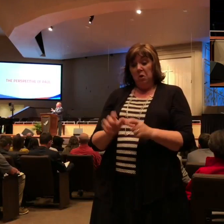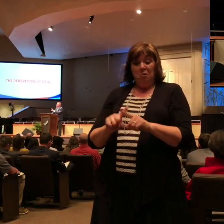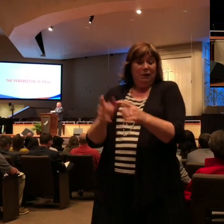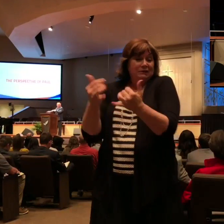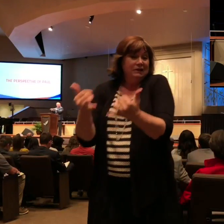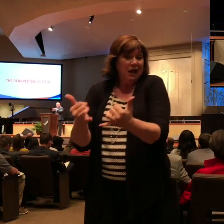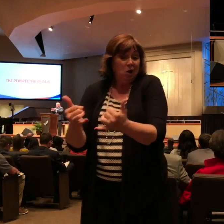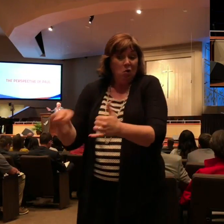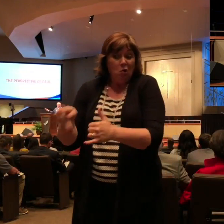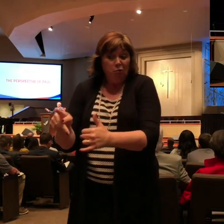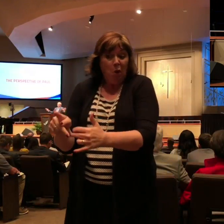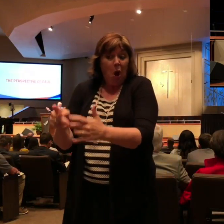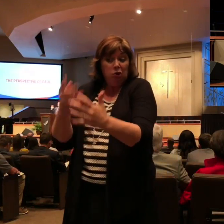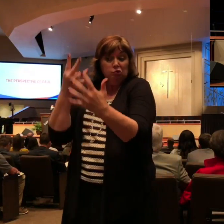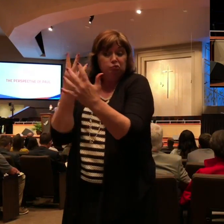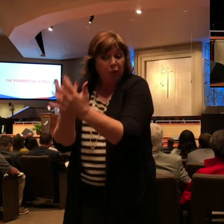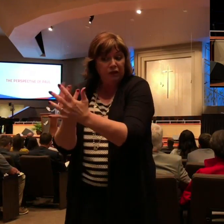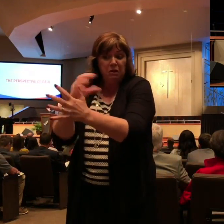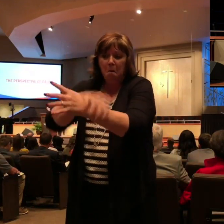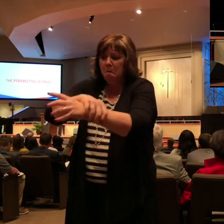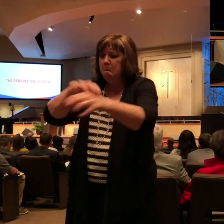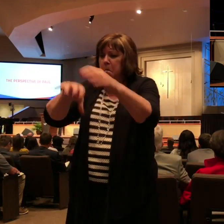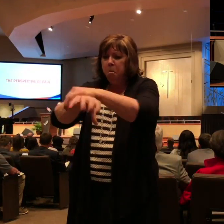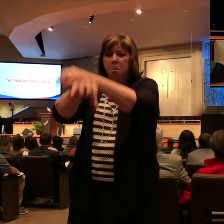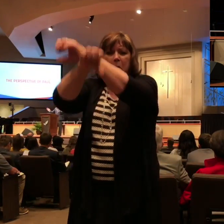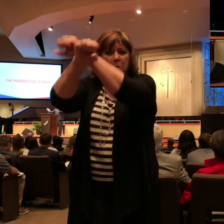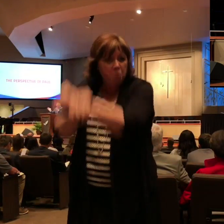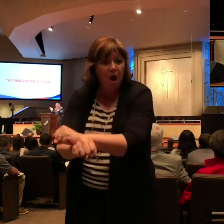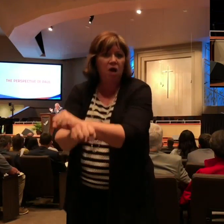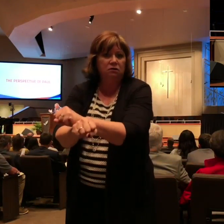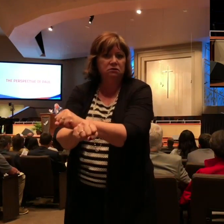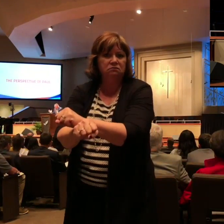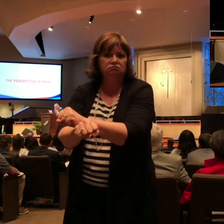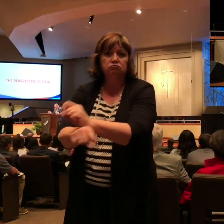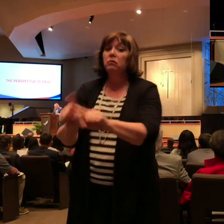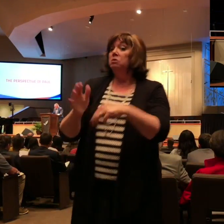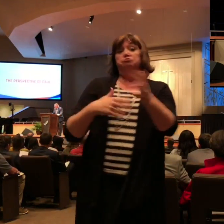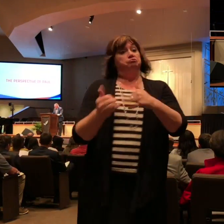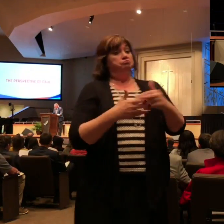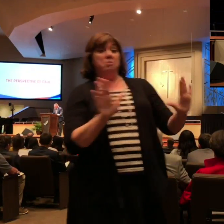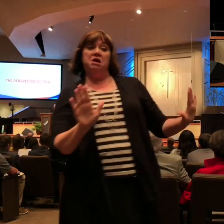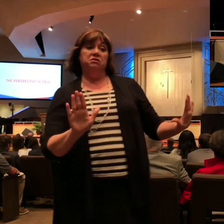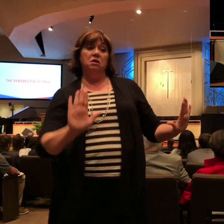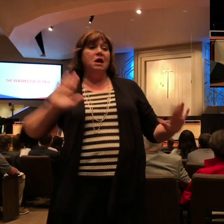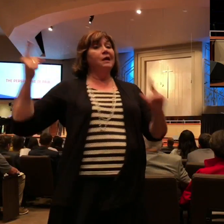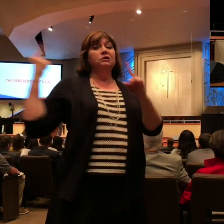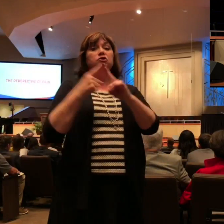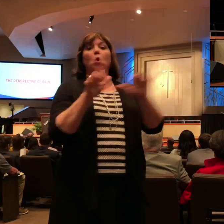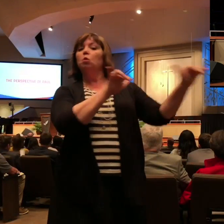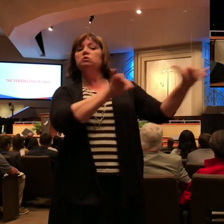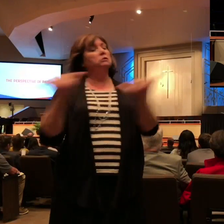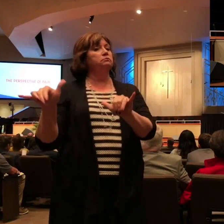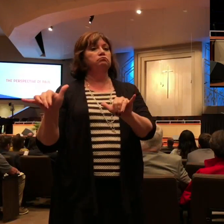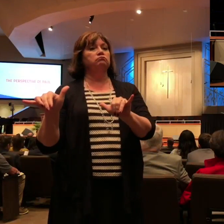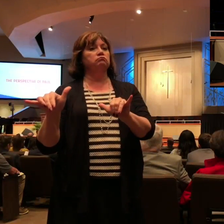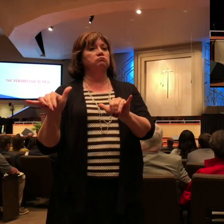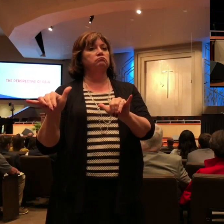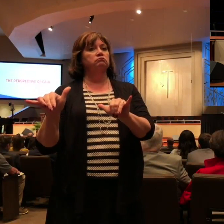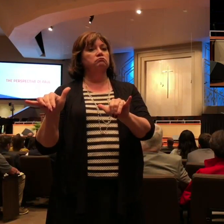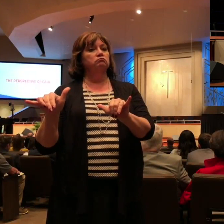while writing this letter did not deter him at all. He had a steadfast perspective. Paul